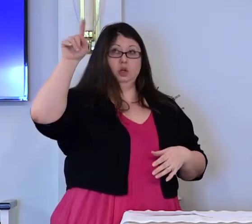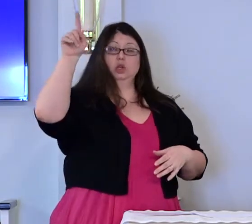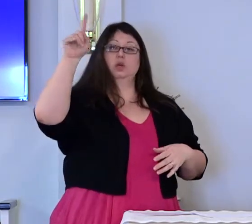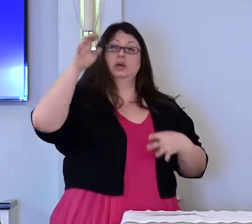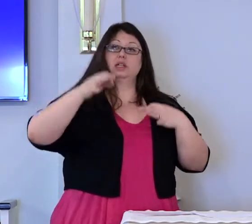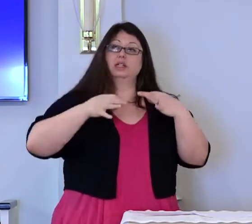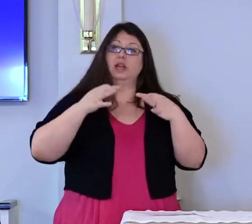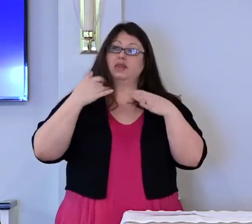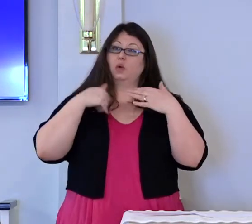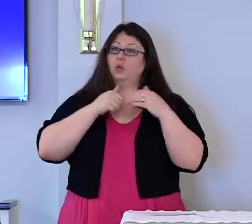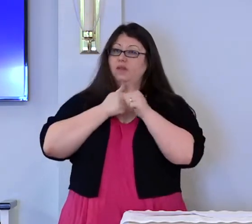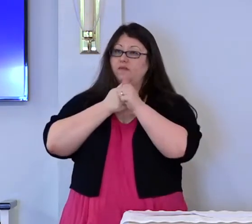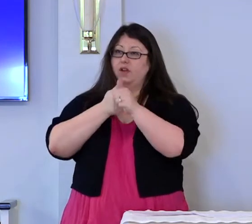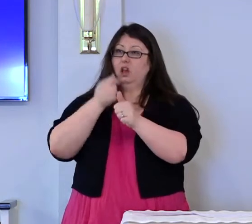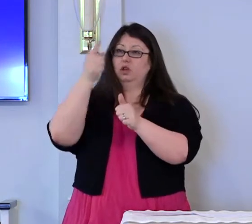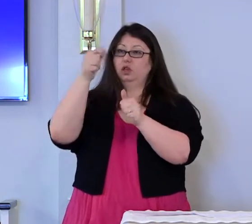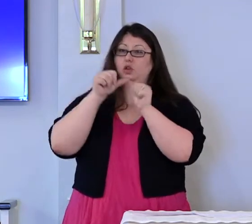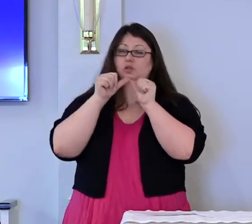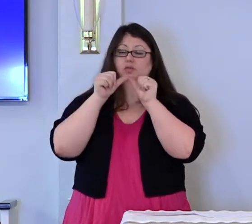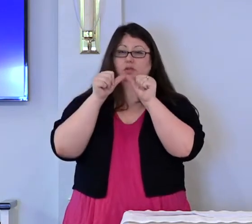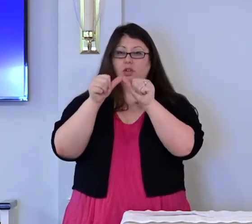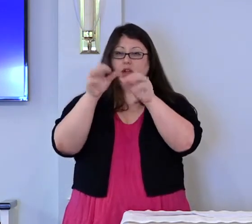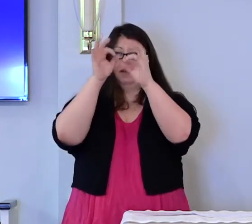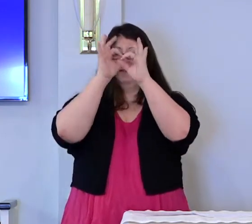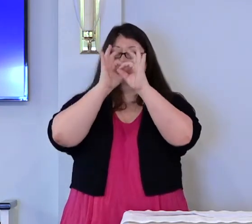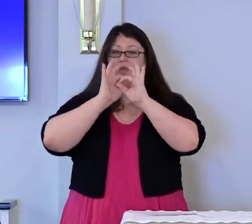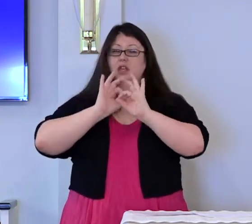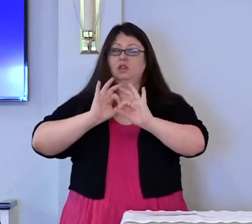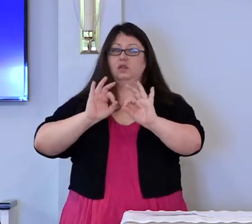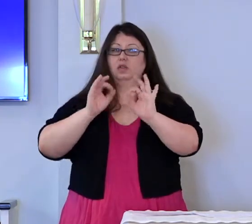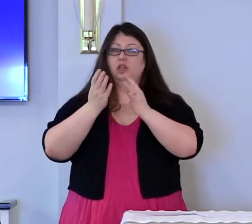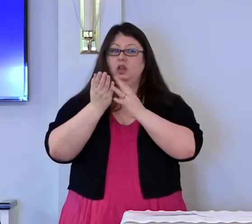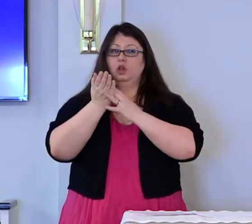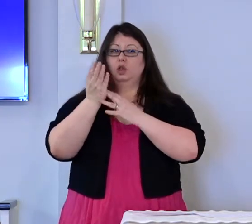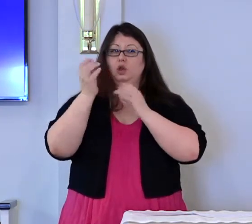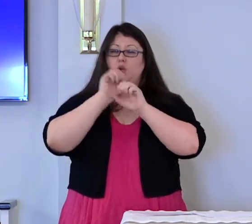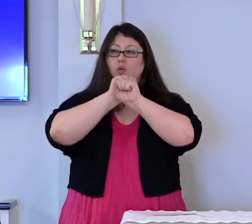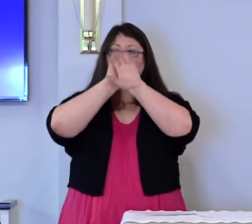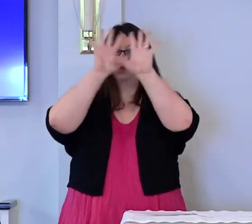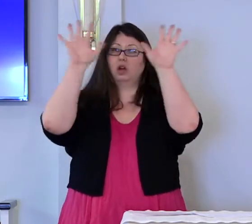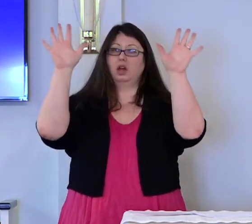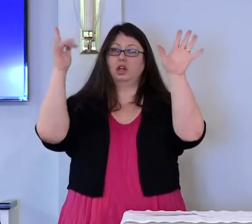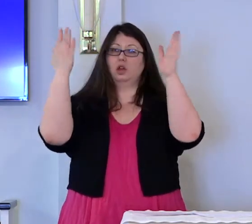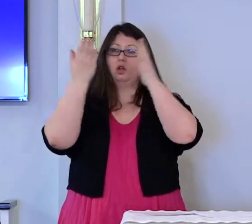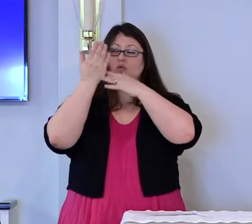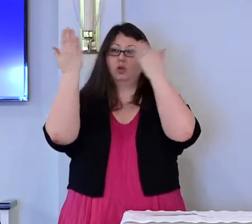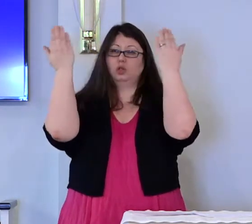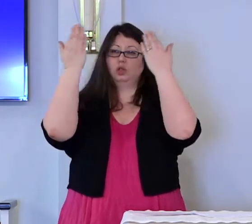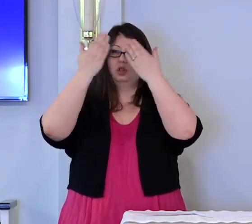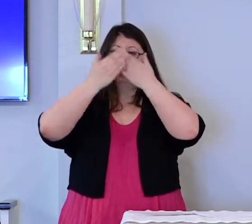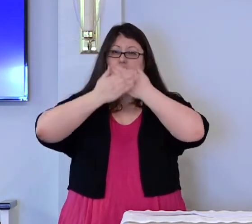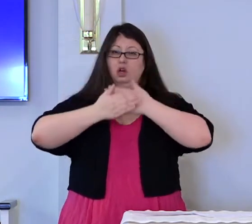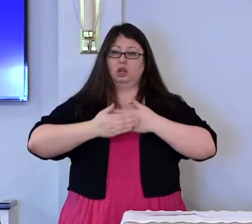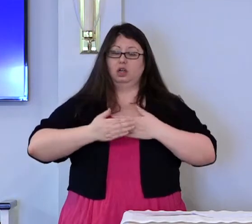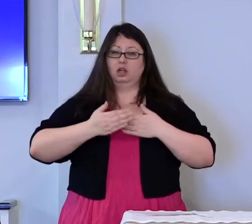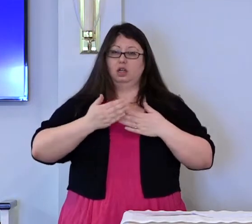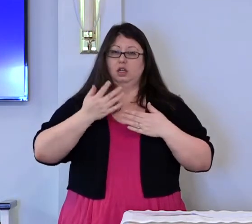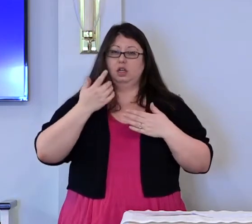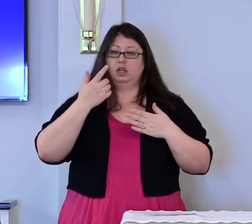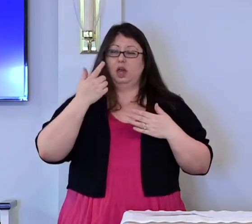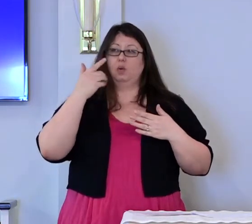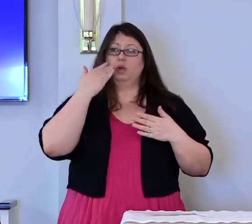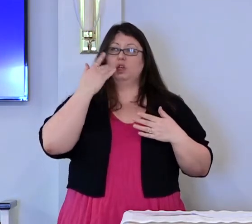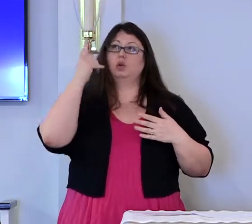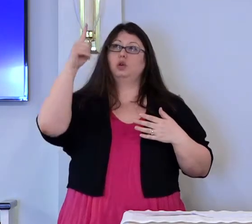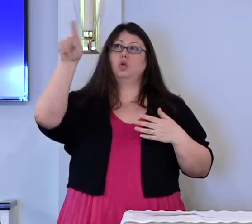follow you faithfully through bright places and dark, but only knowing that you are the one